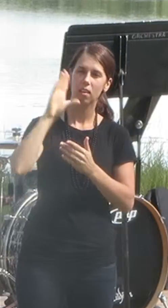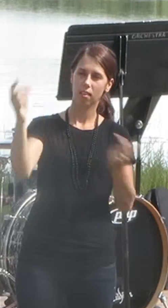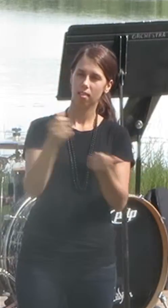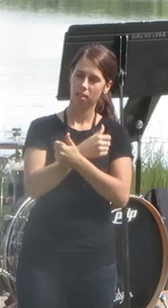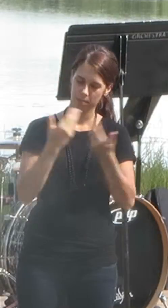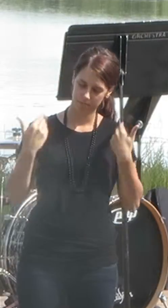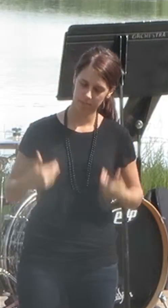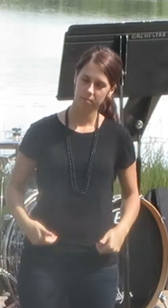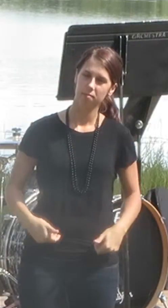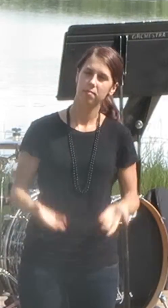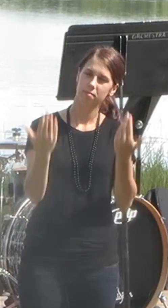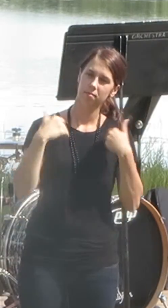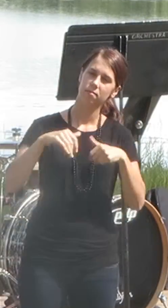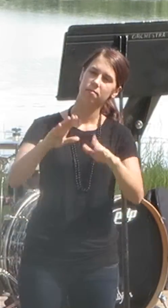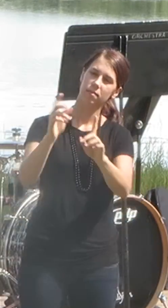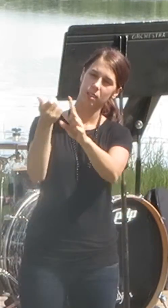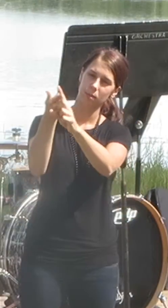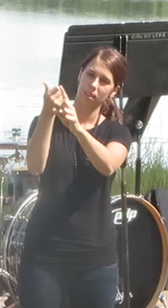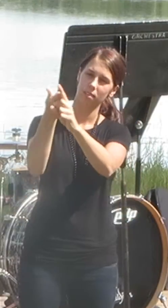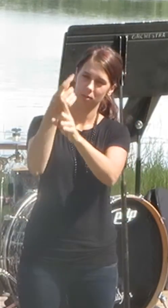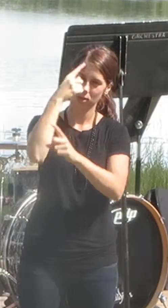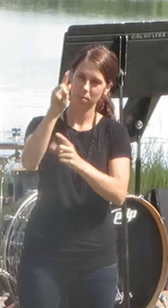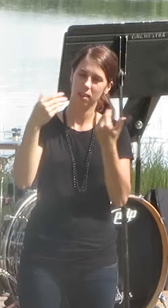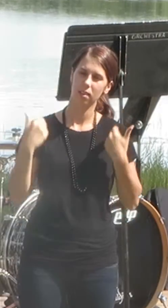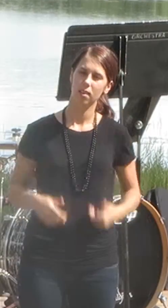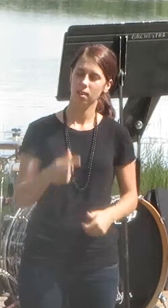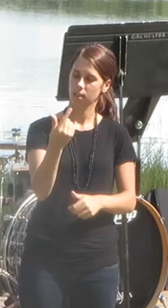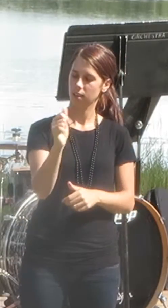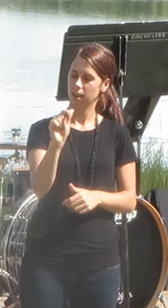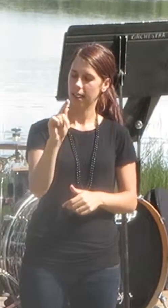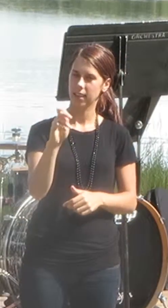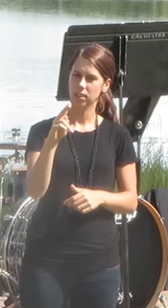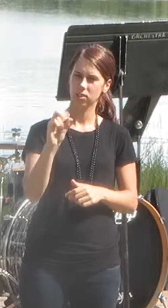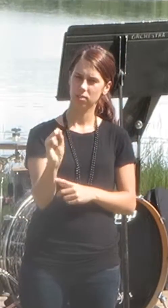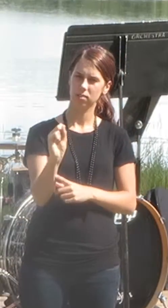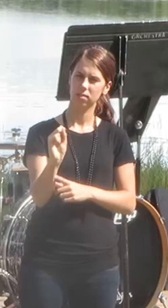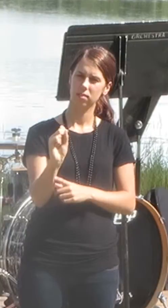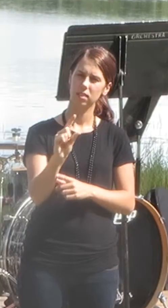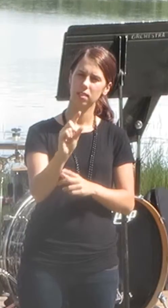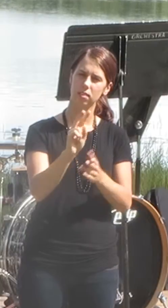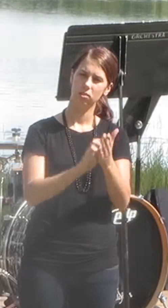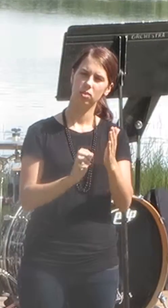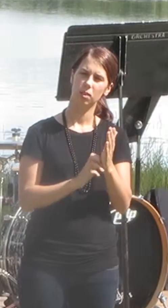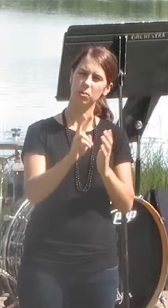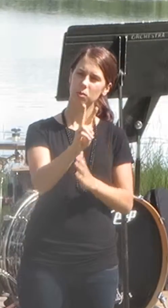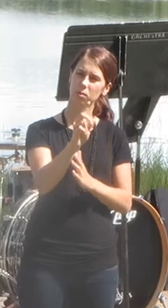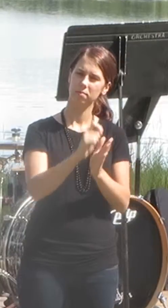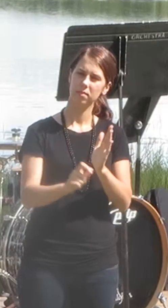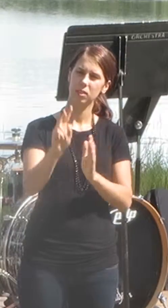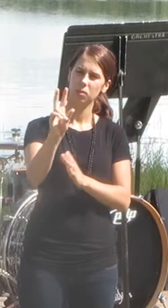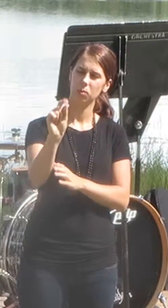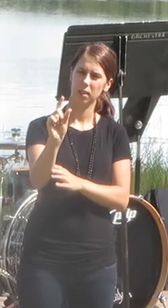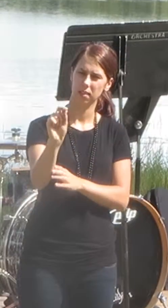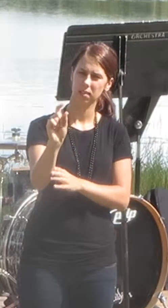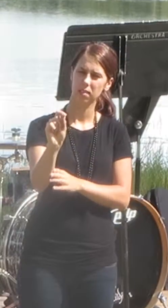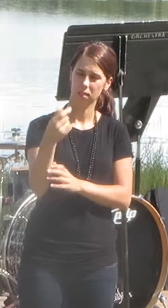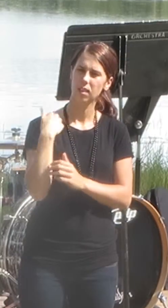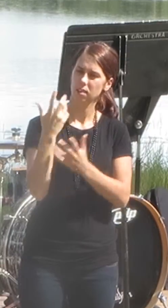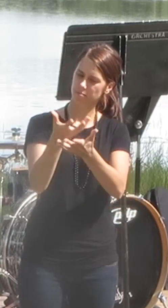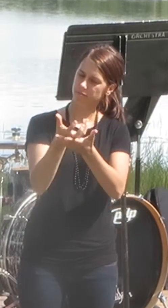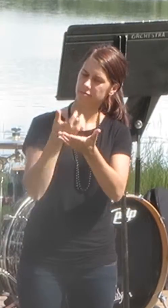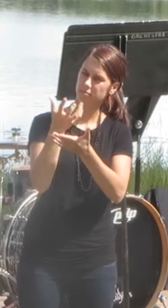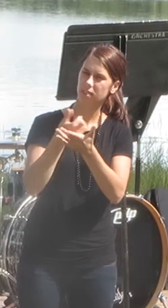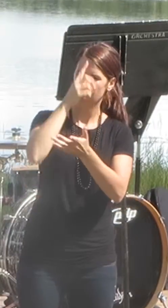and gave himself for me. Galatians 2 verse 20. I desire